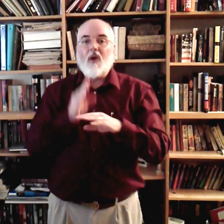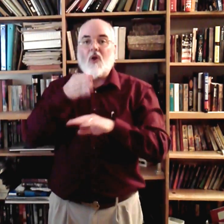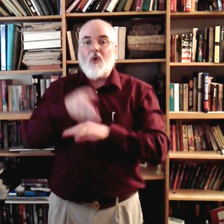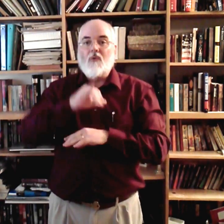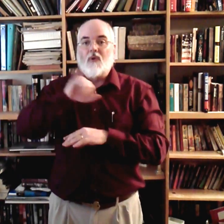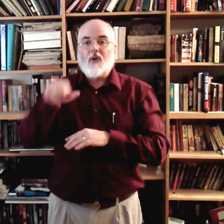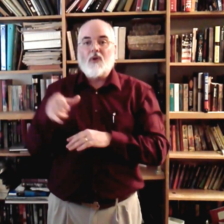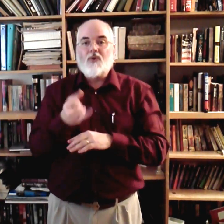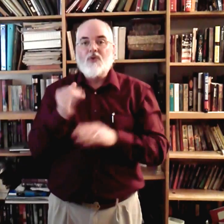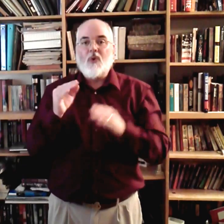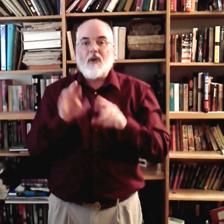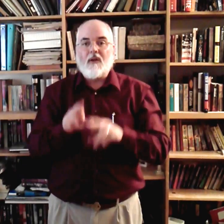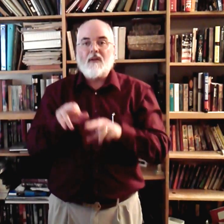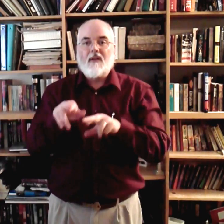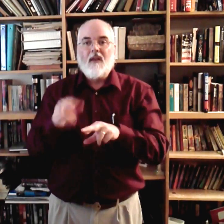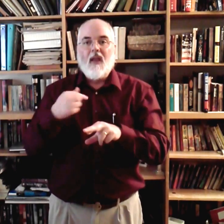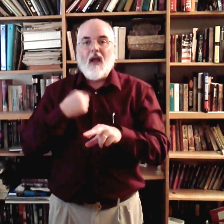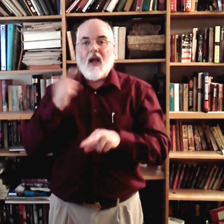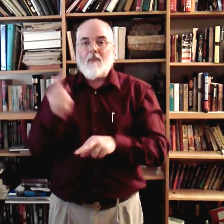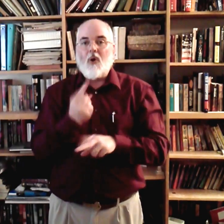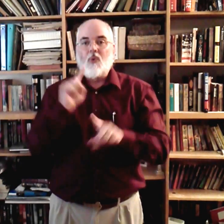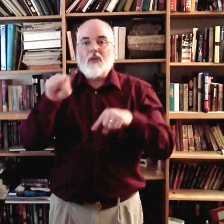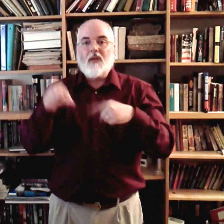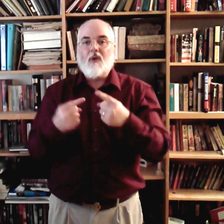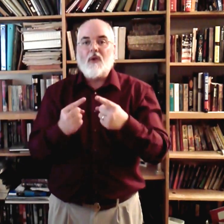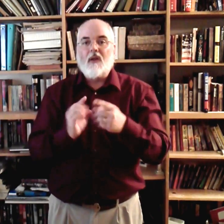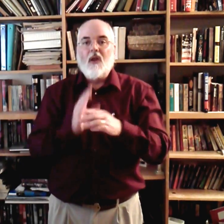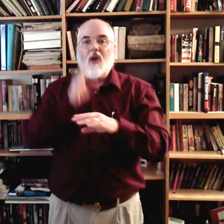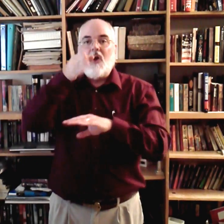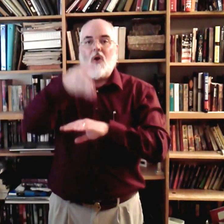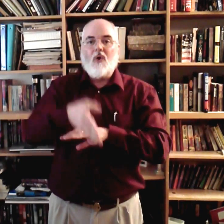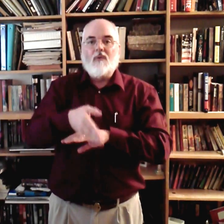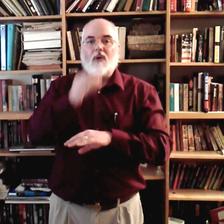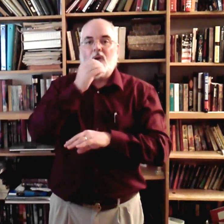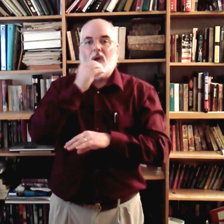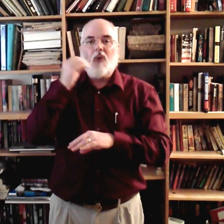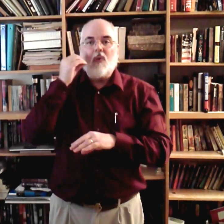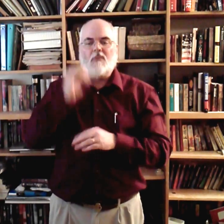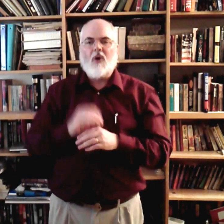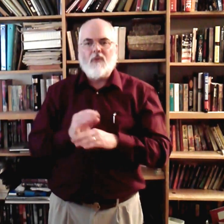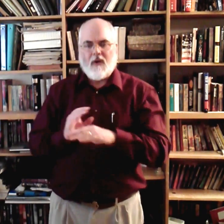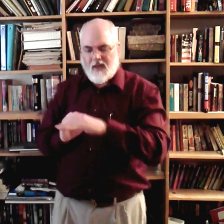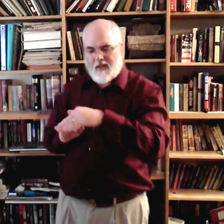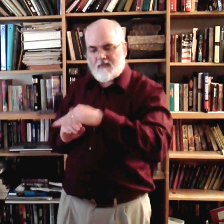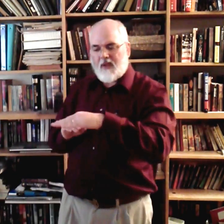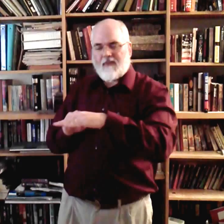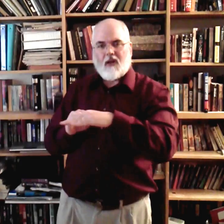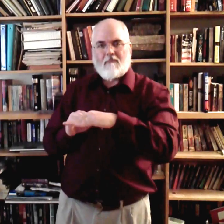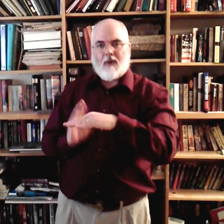over Jordan. I'm only going over home. You have a little